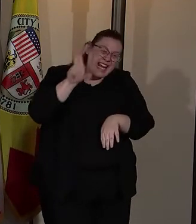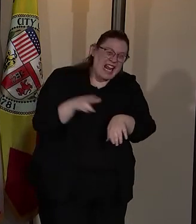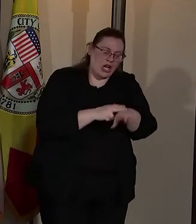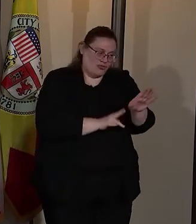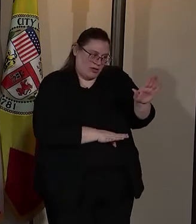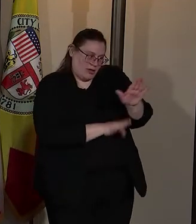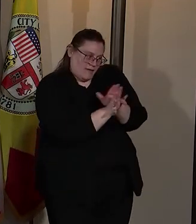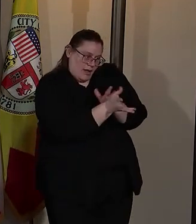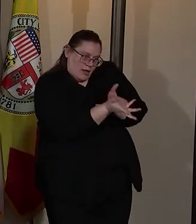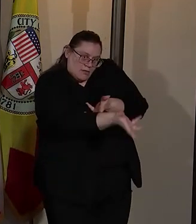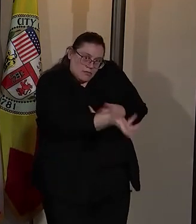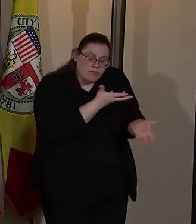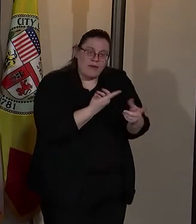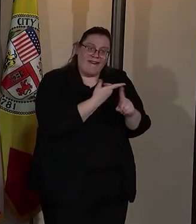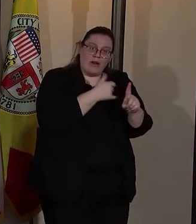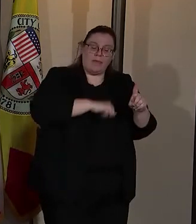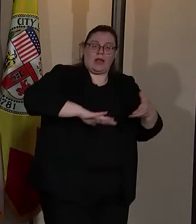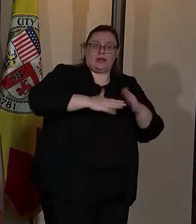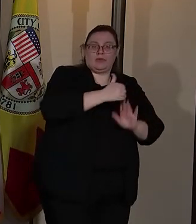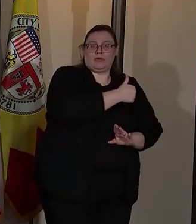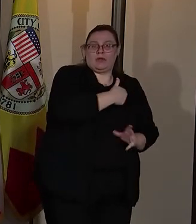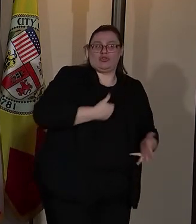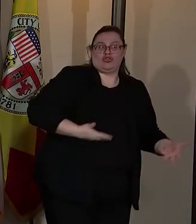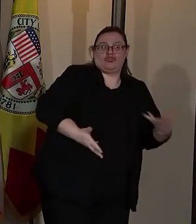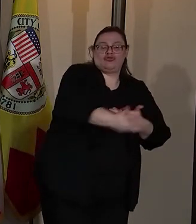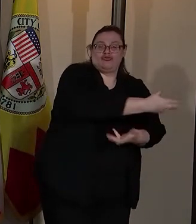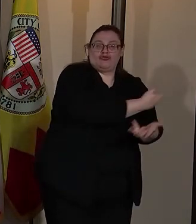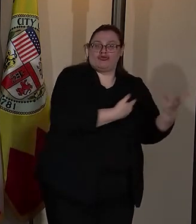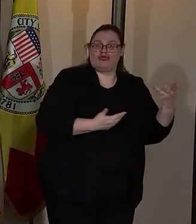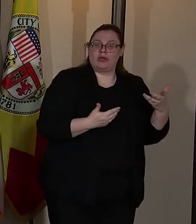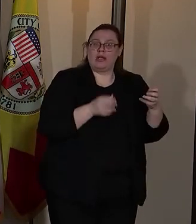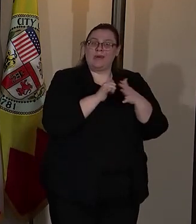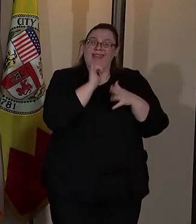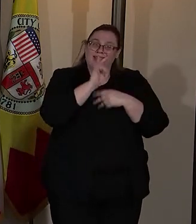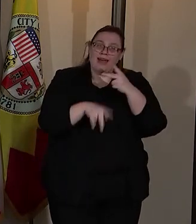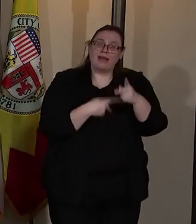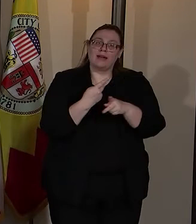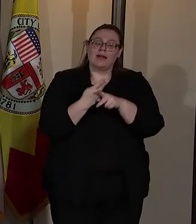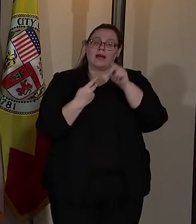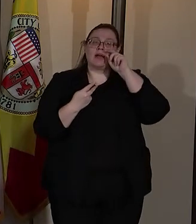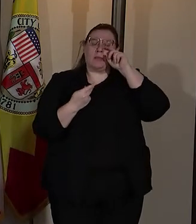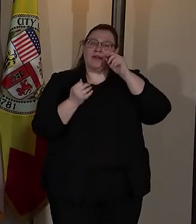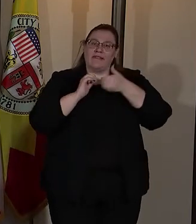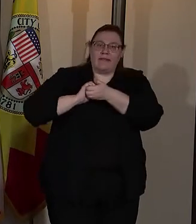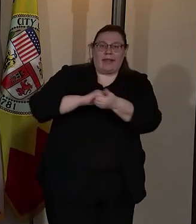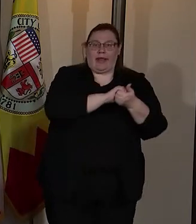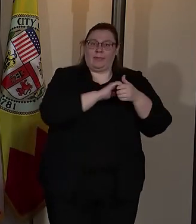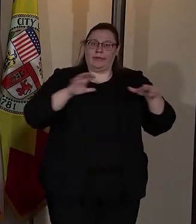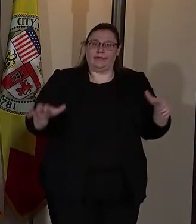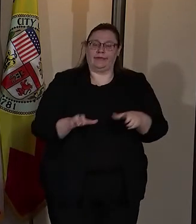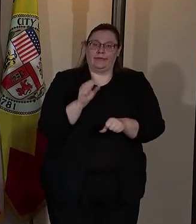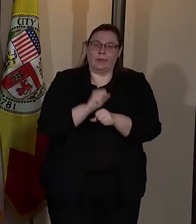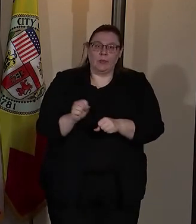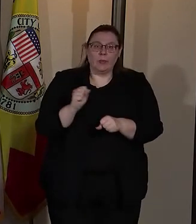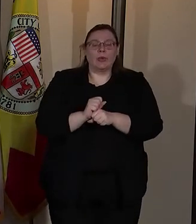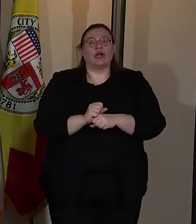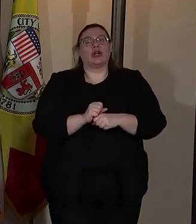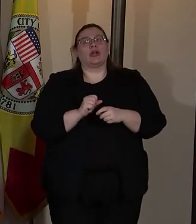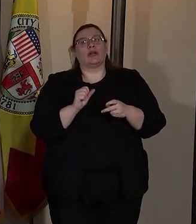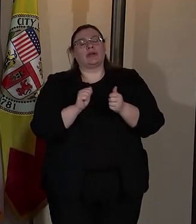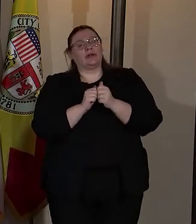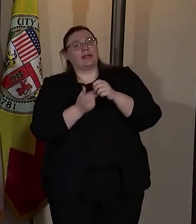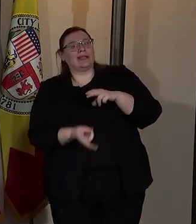with members of the community. And it is through those types of collaborative efforts, it is through the